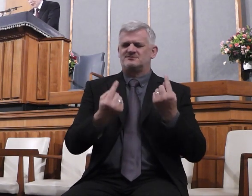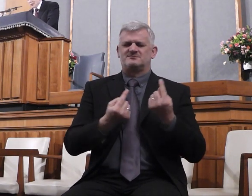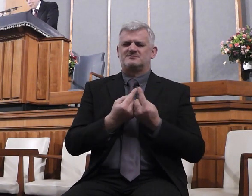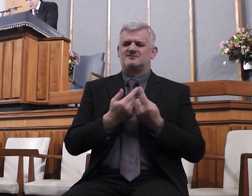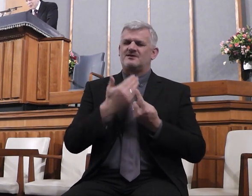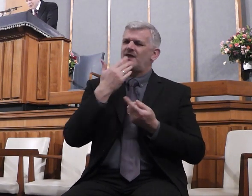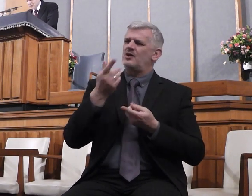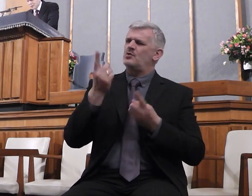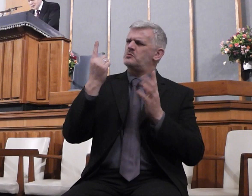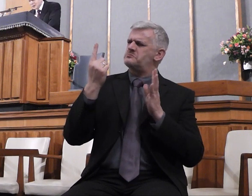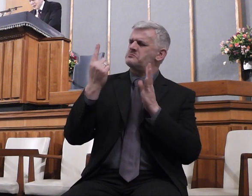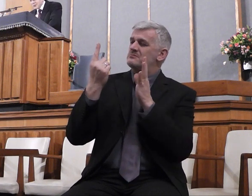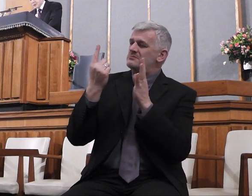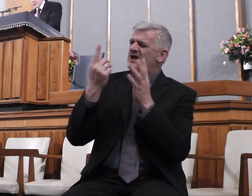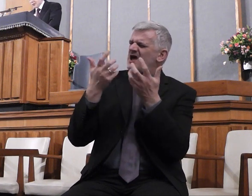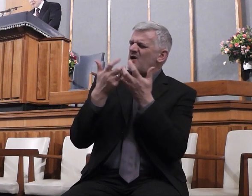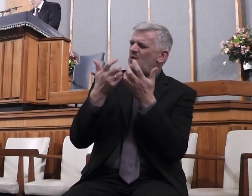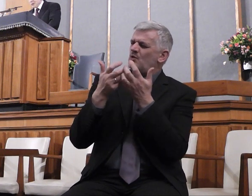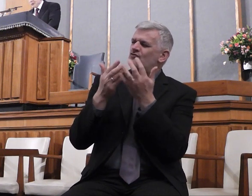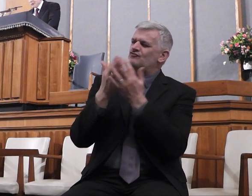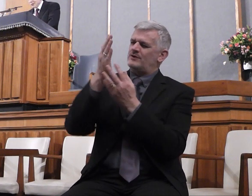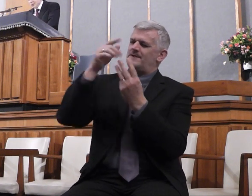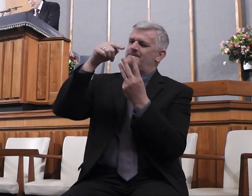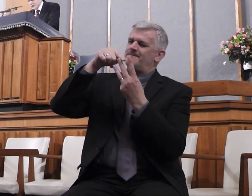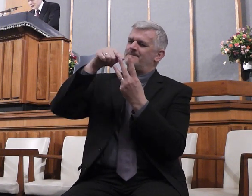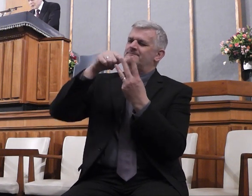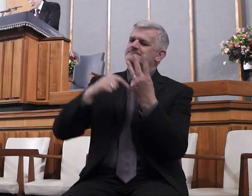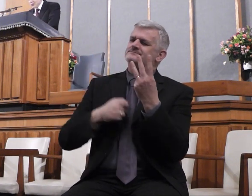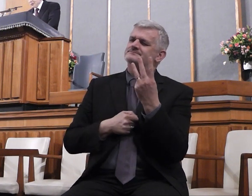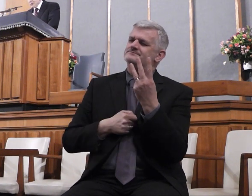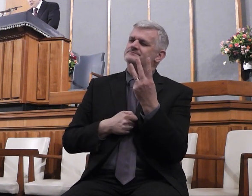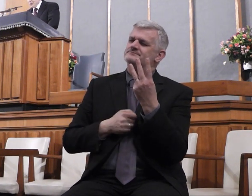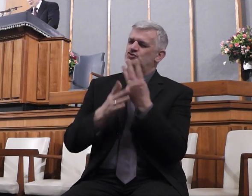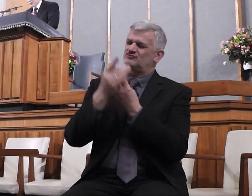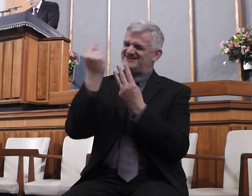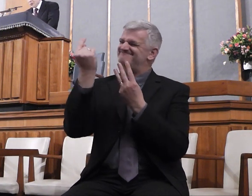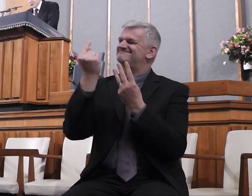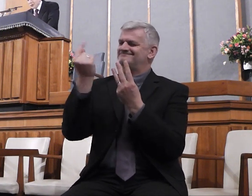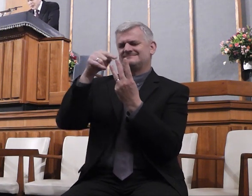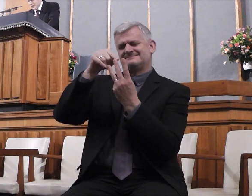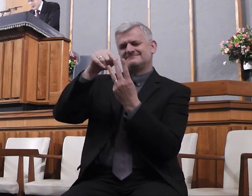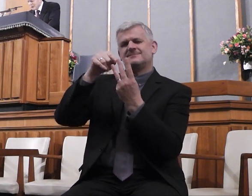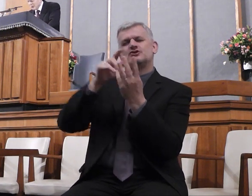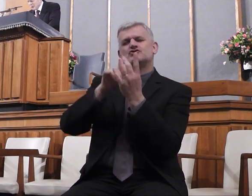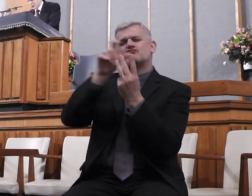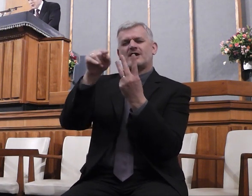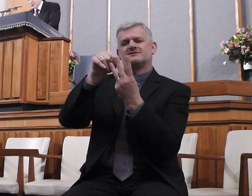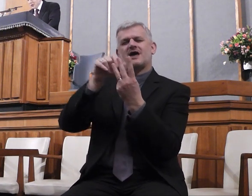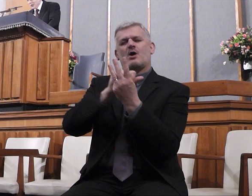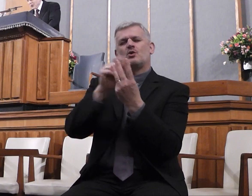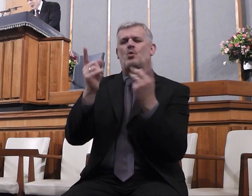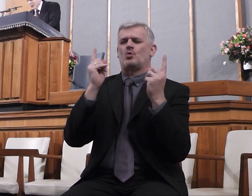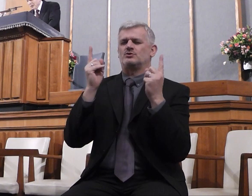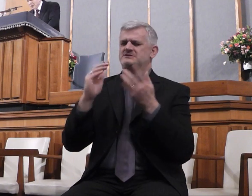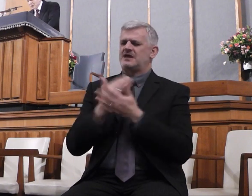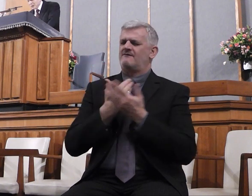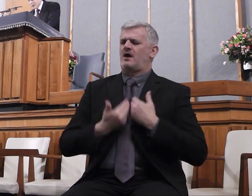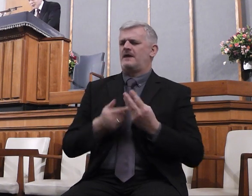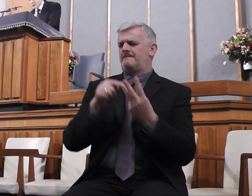may come in the name of the second person of the Trinity, Jesus Christ, our Lord and Saviour. We thank thee